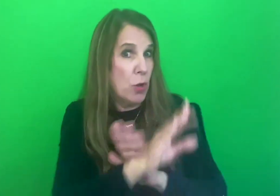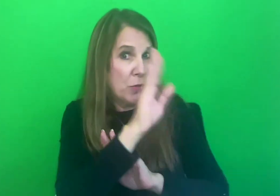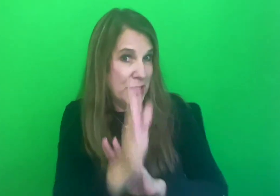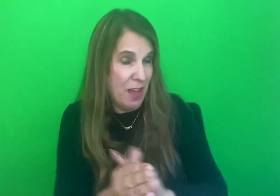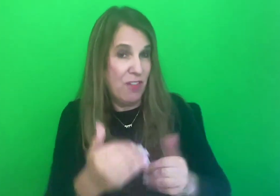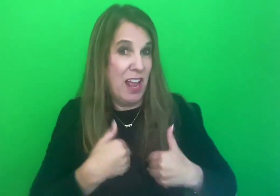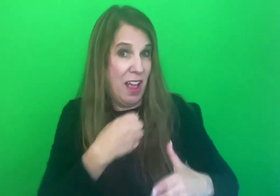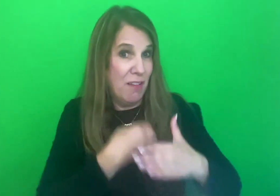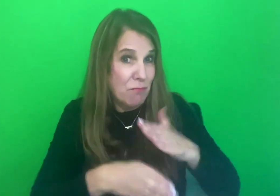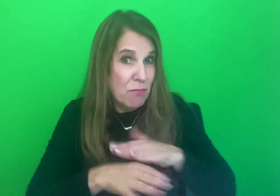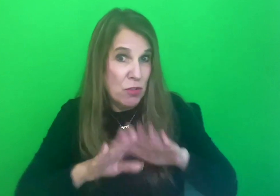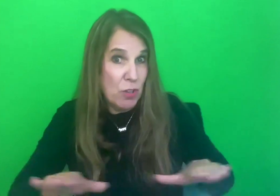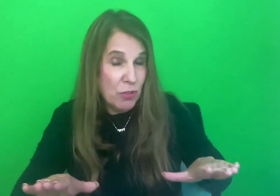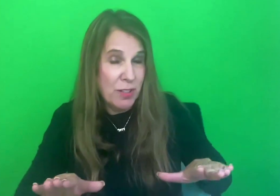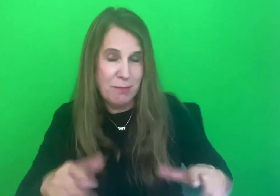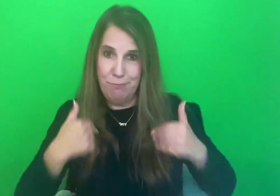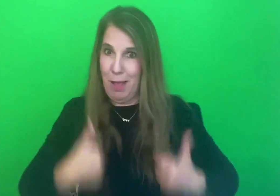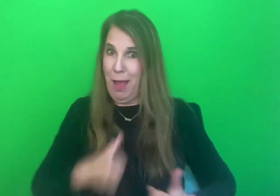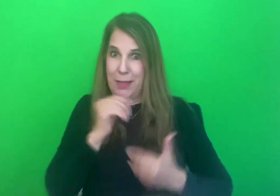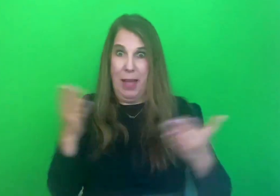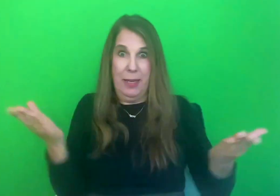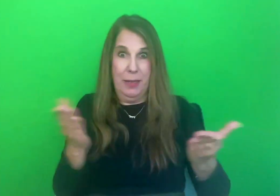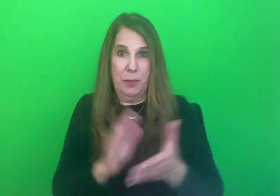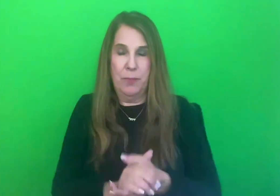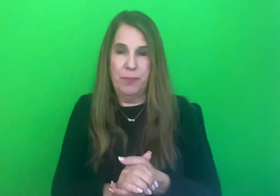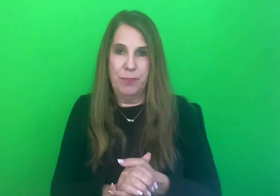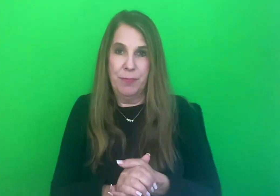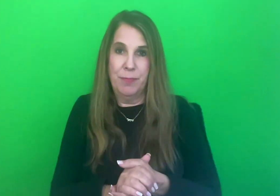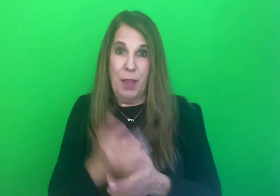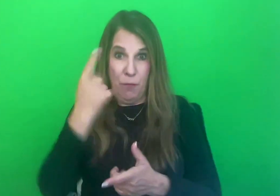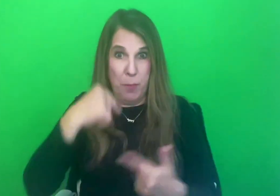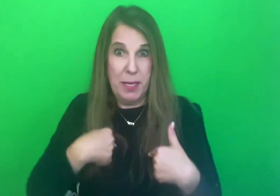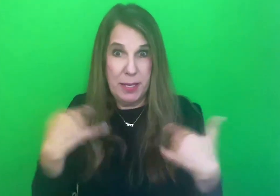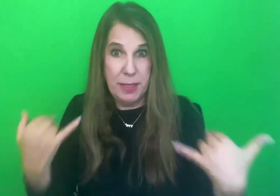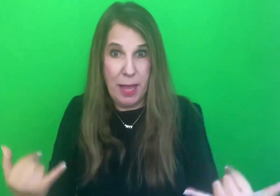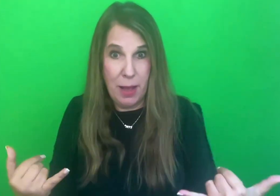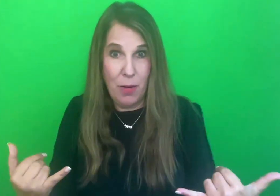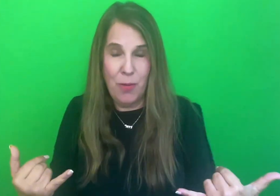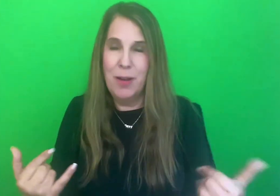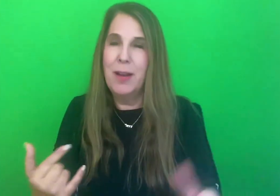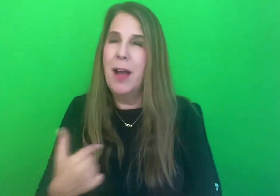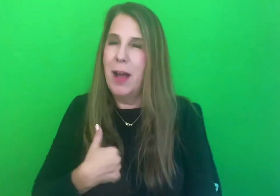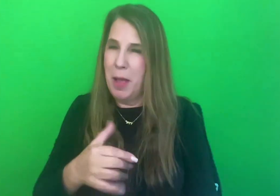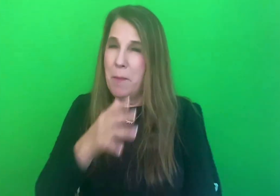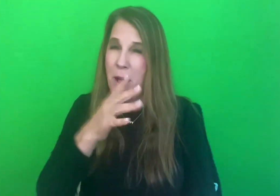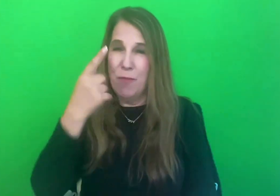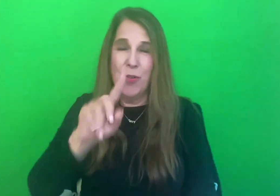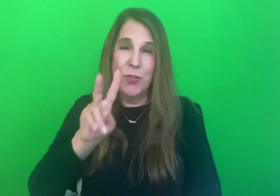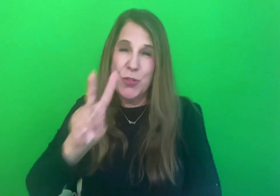children into the world, I would not be here. As for me now, a mom of two awesome young